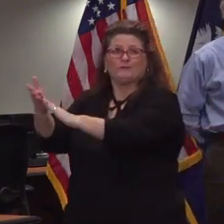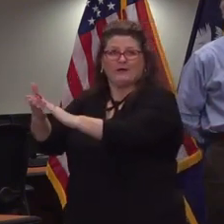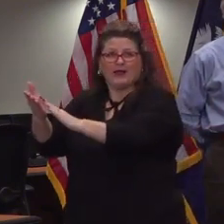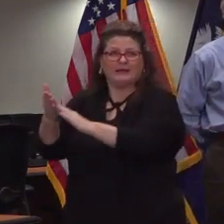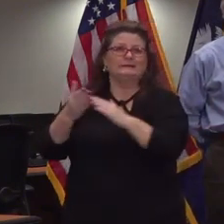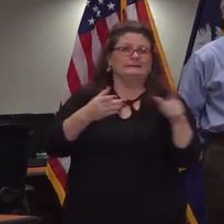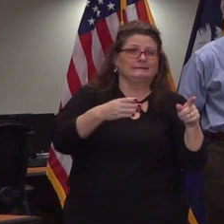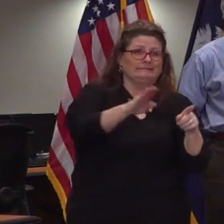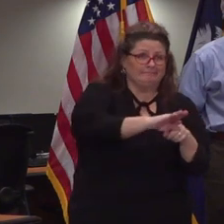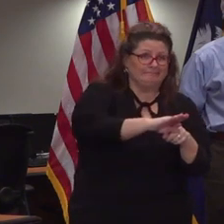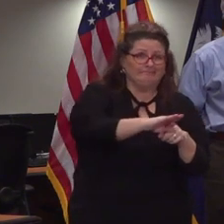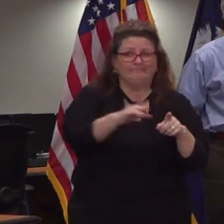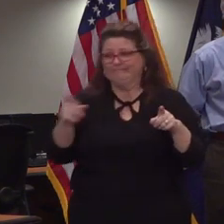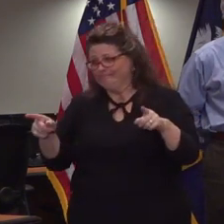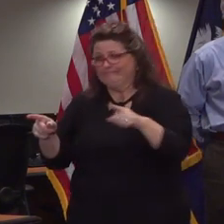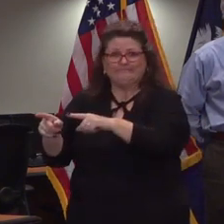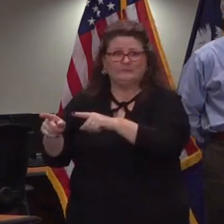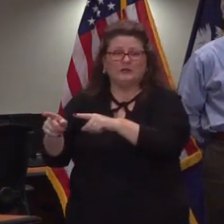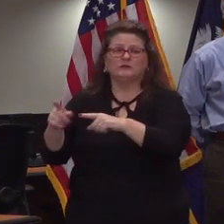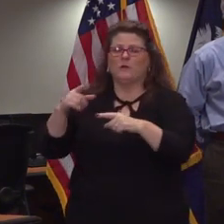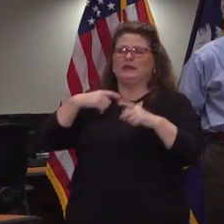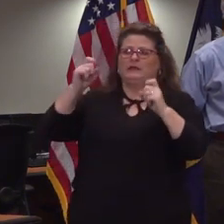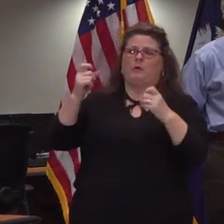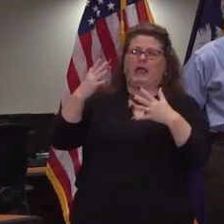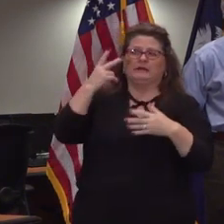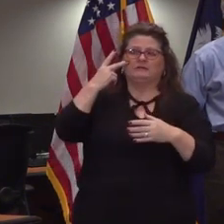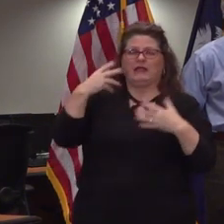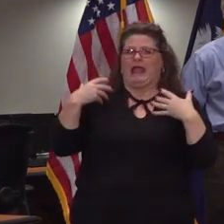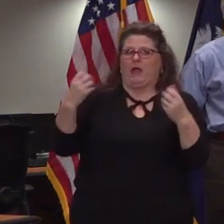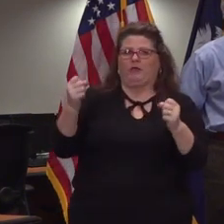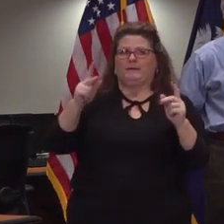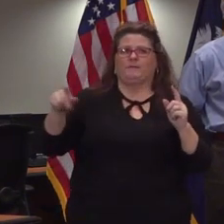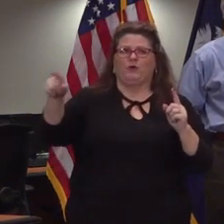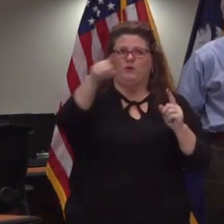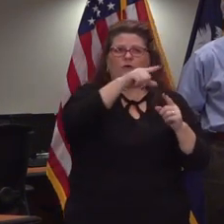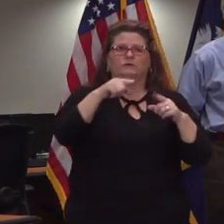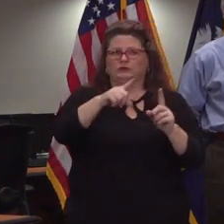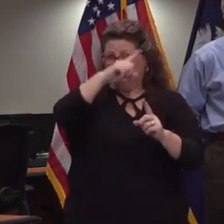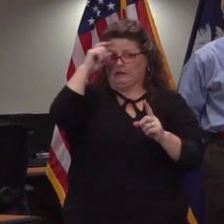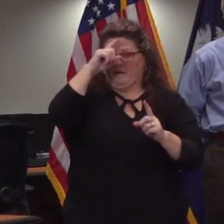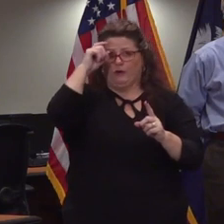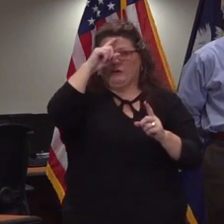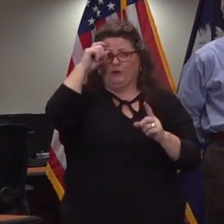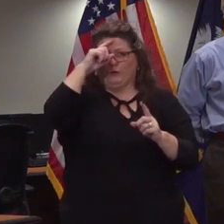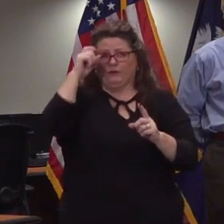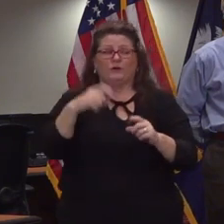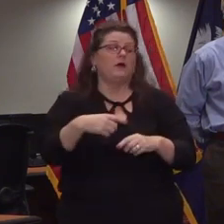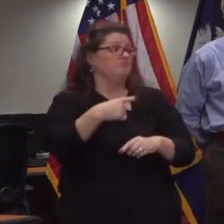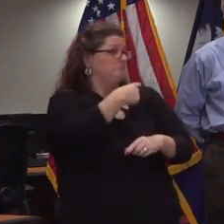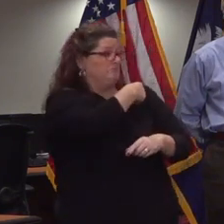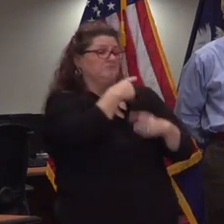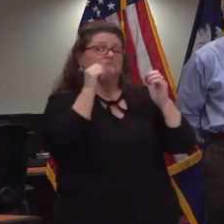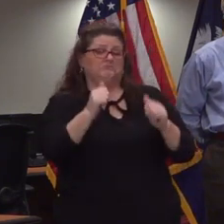closely uh to see what the health of our people are the health of our communities over the summer and that would be a decision that the governor